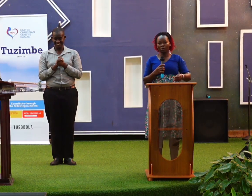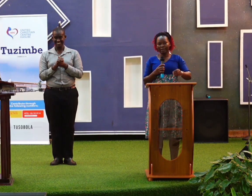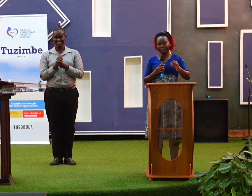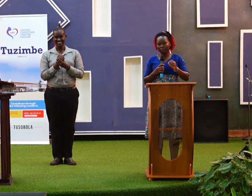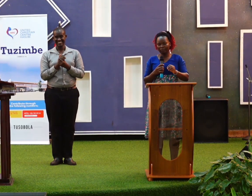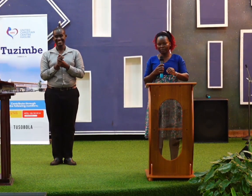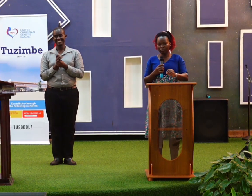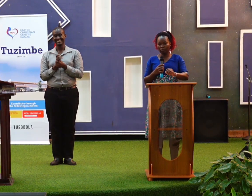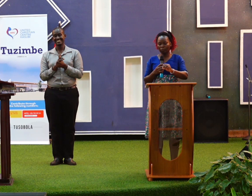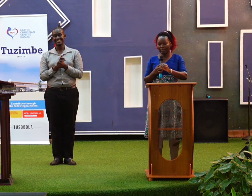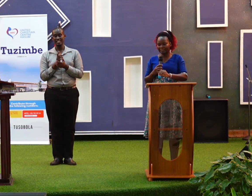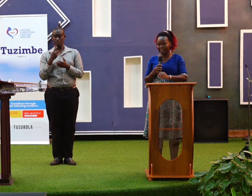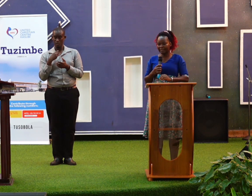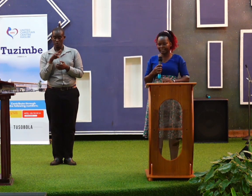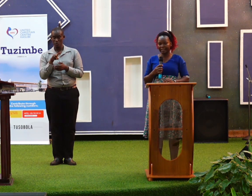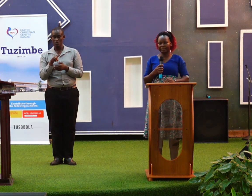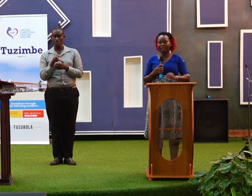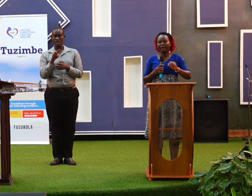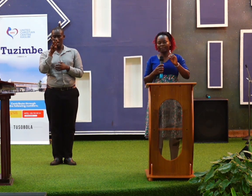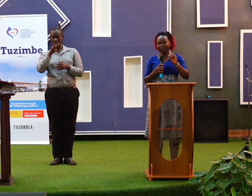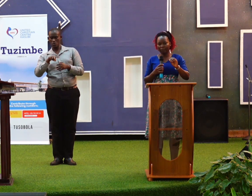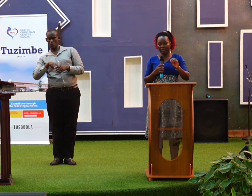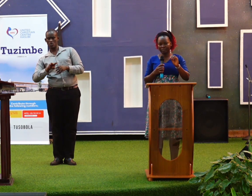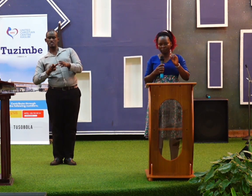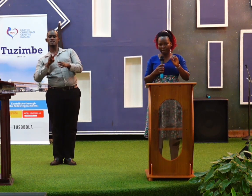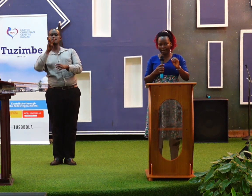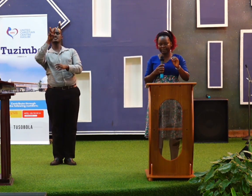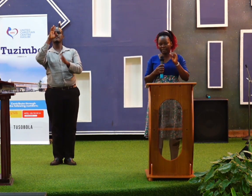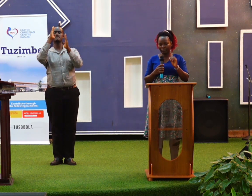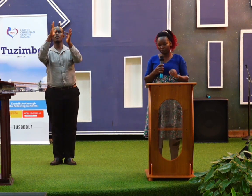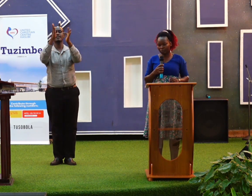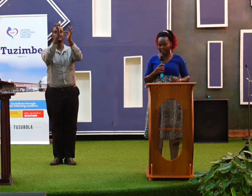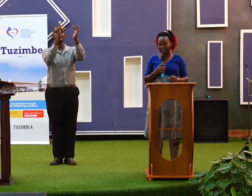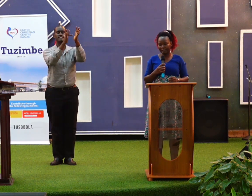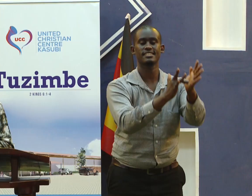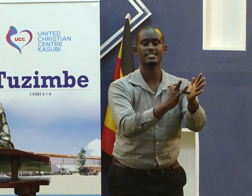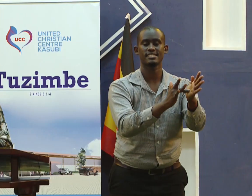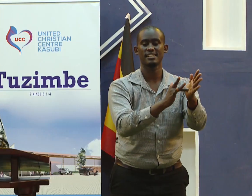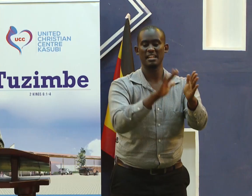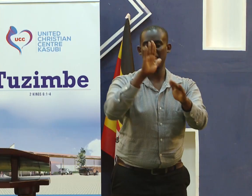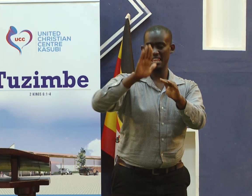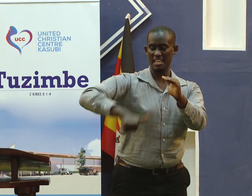always overlook what they are saying and focus your eyes unto Christ.